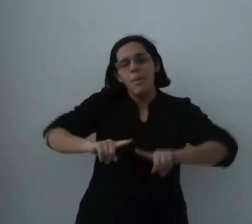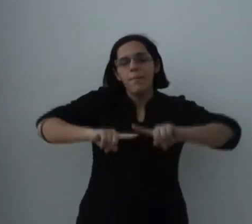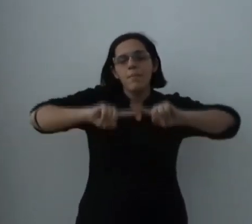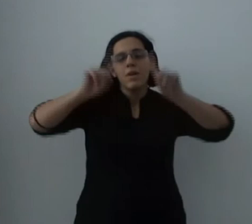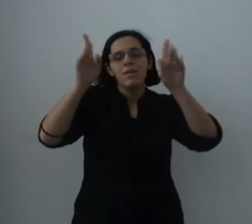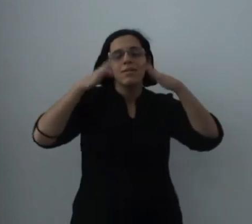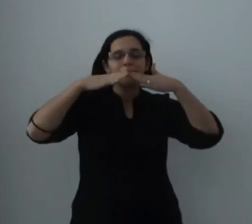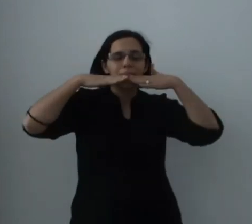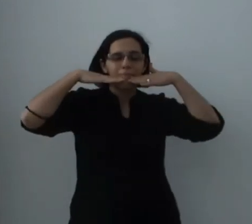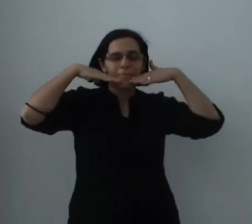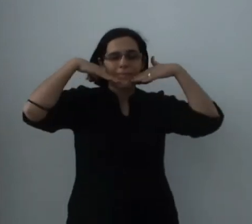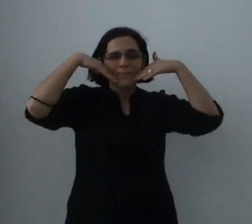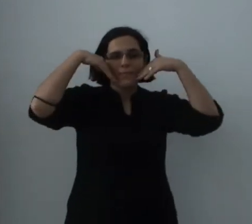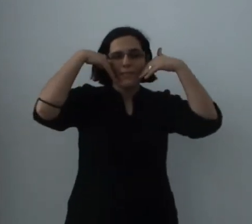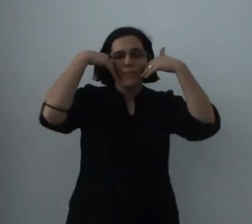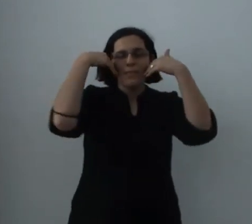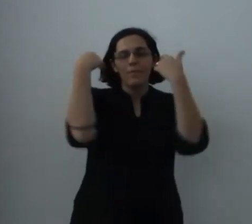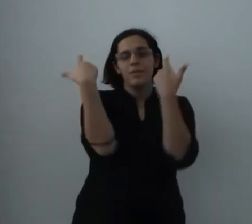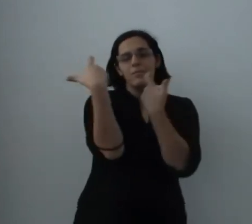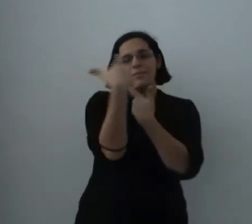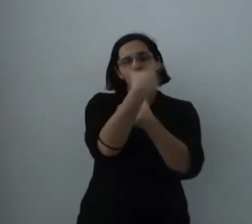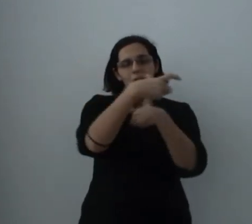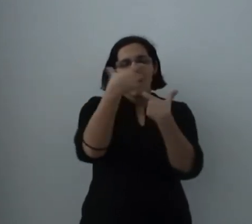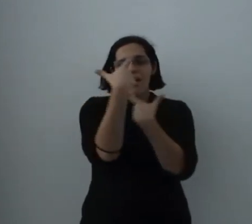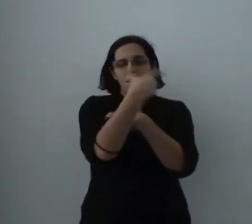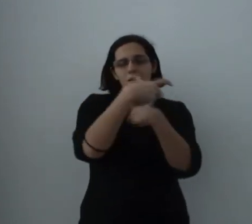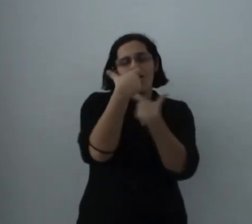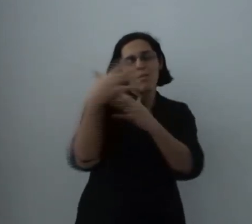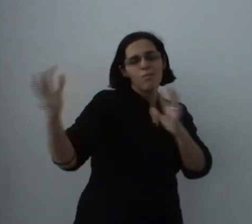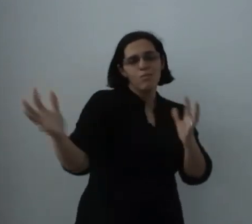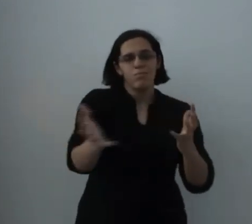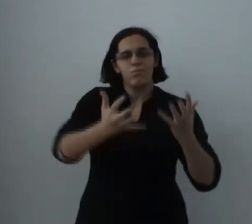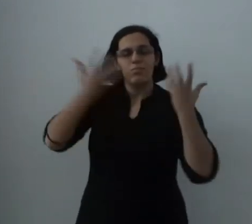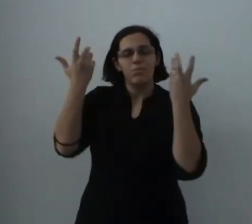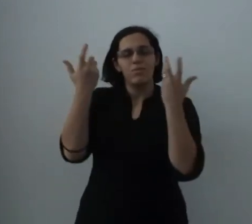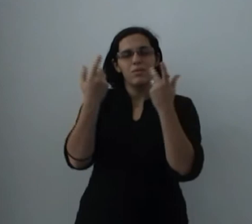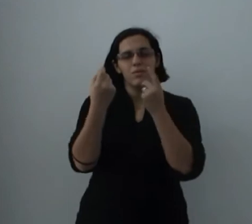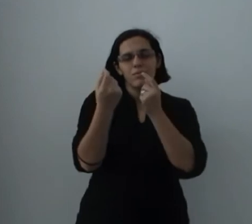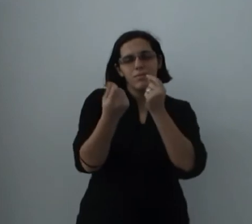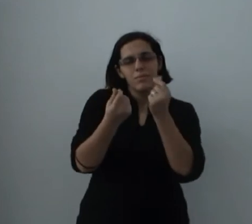eloquent, the smiles that win, the dreams that glow,